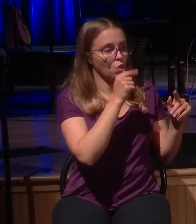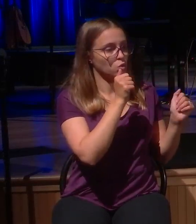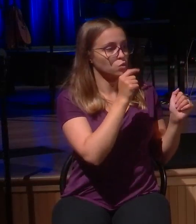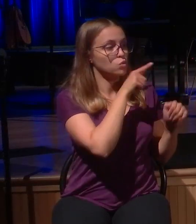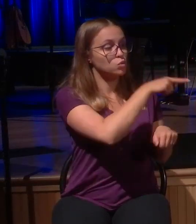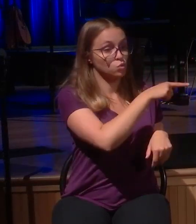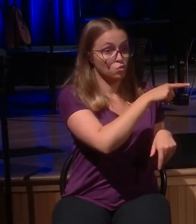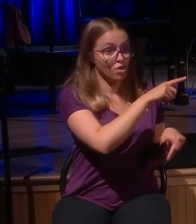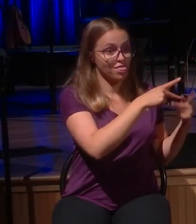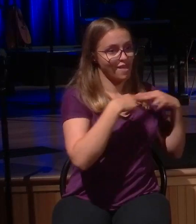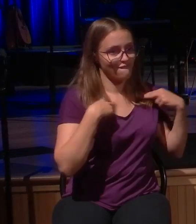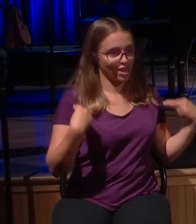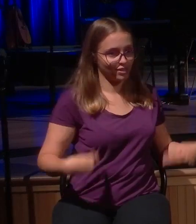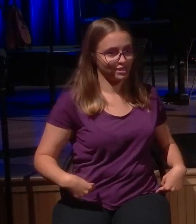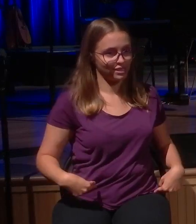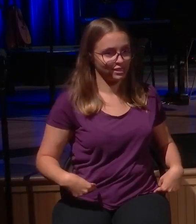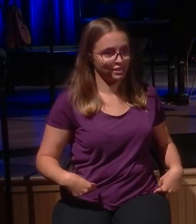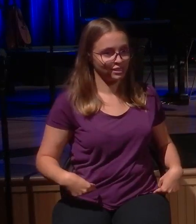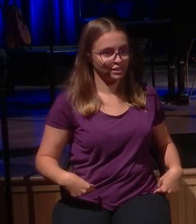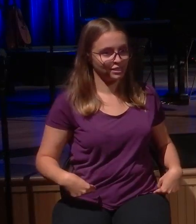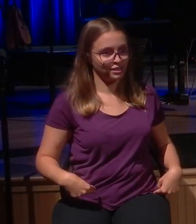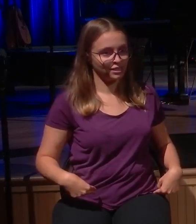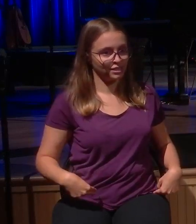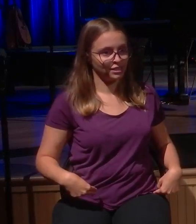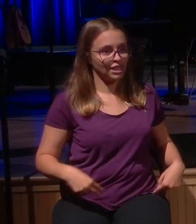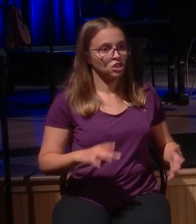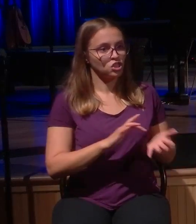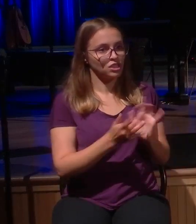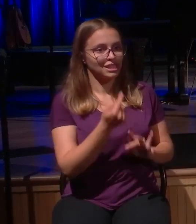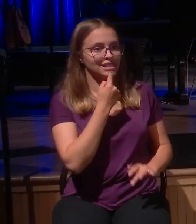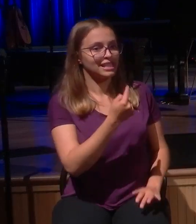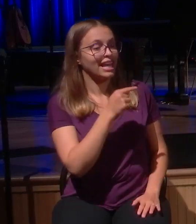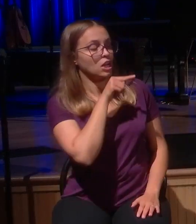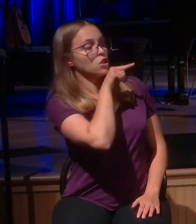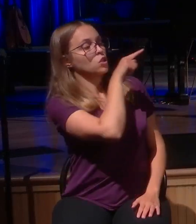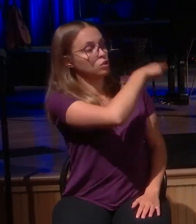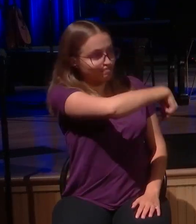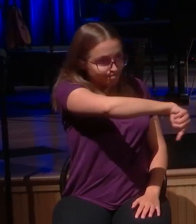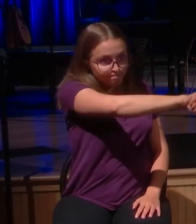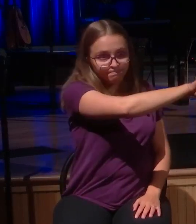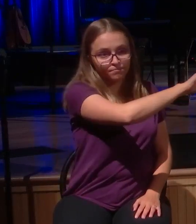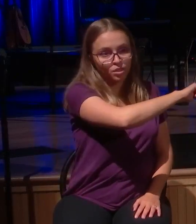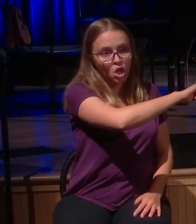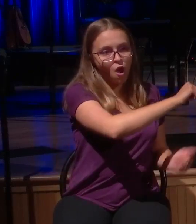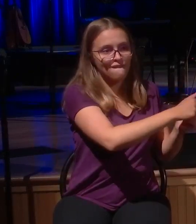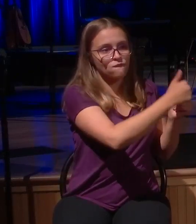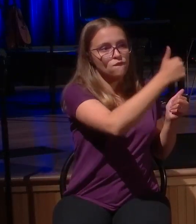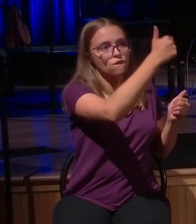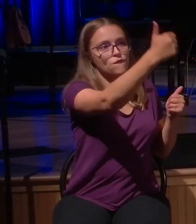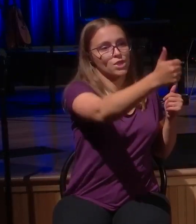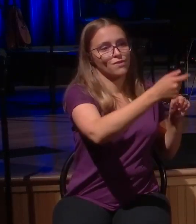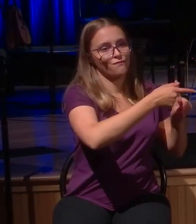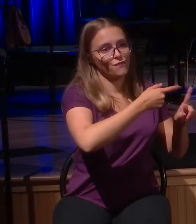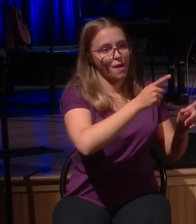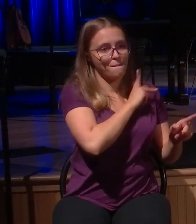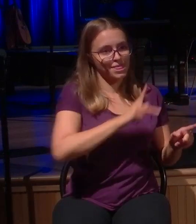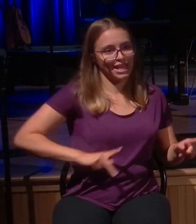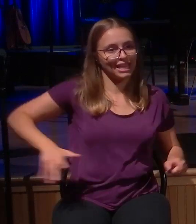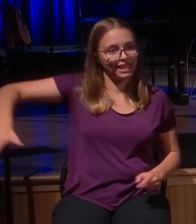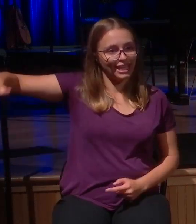furthest from the kingdom. And here is the heart condition. The heart condition is this. After all I've done, after all I've